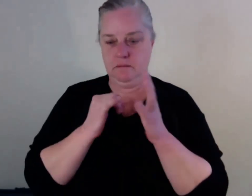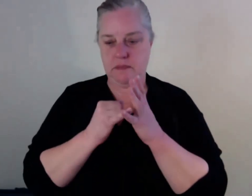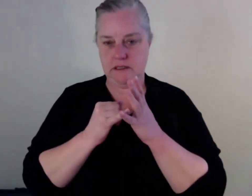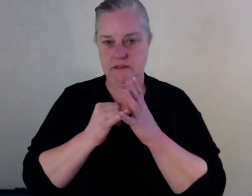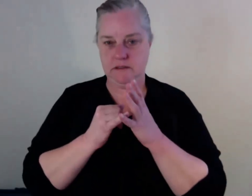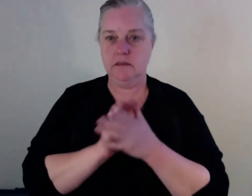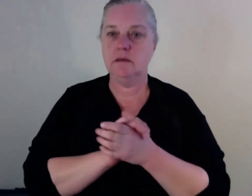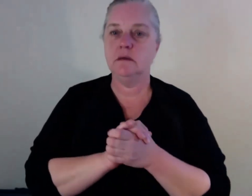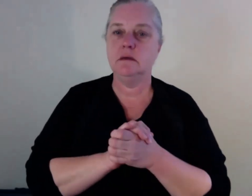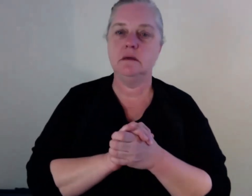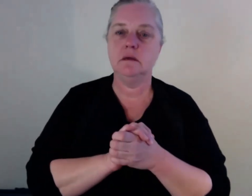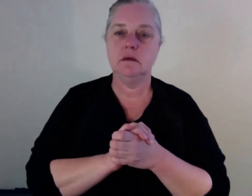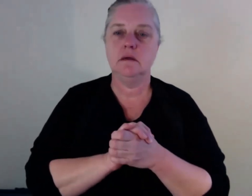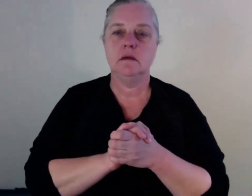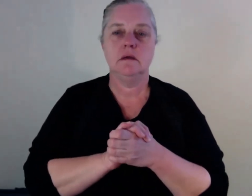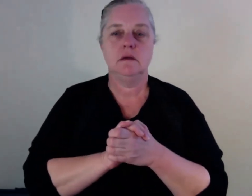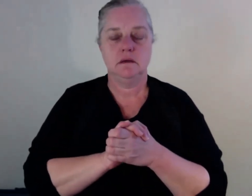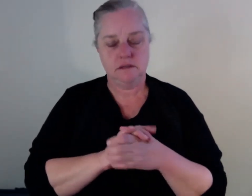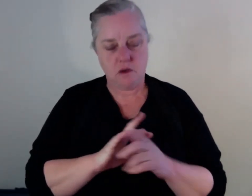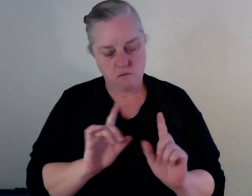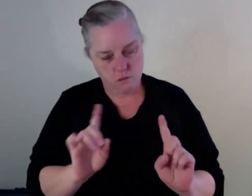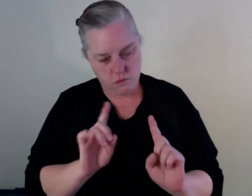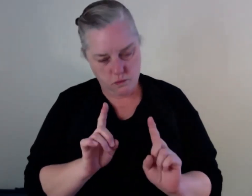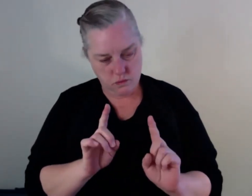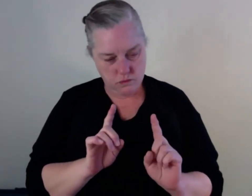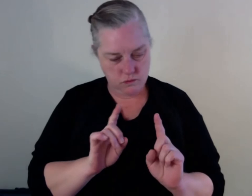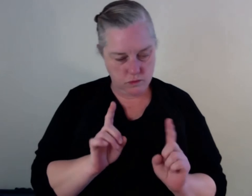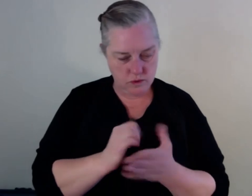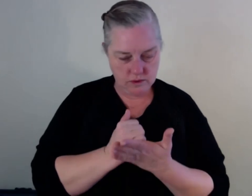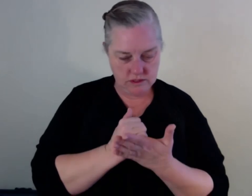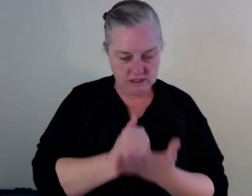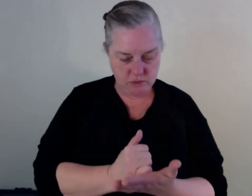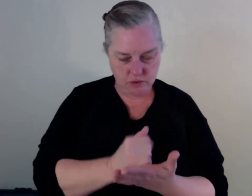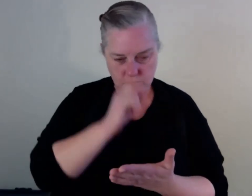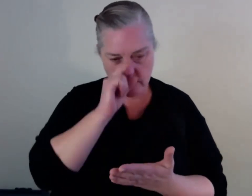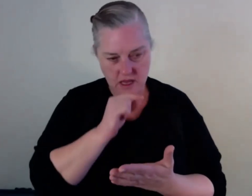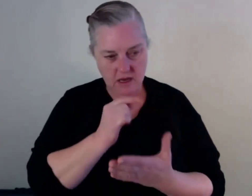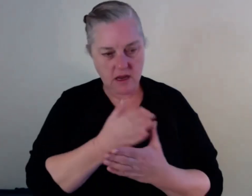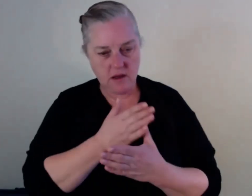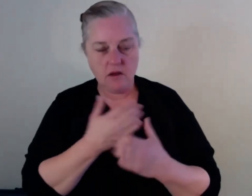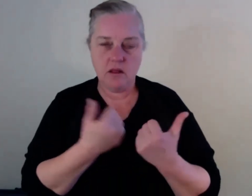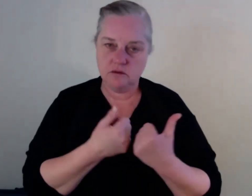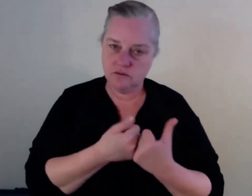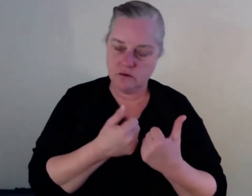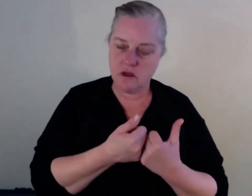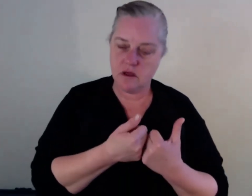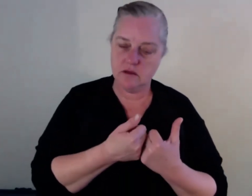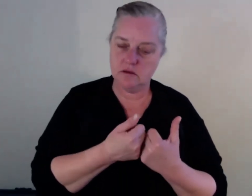supports can alcohol and drug services provide to assist you in your alcohol and other drug treatment journey and all that